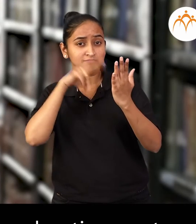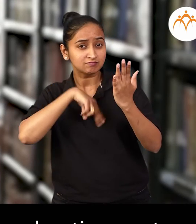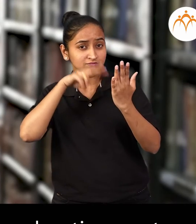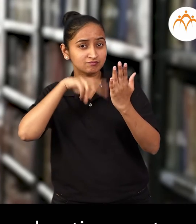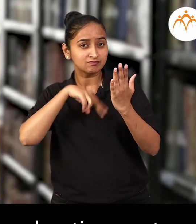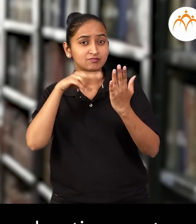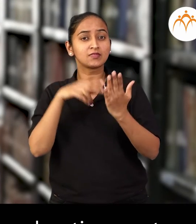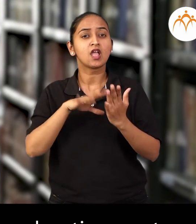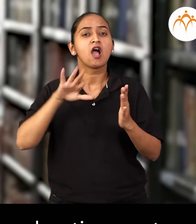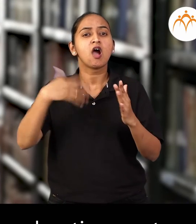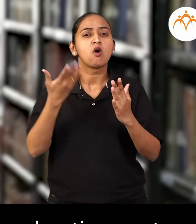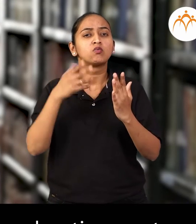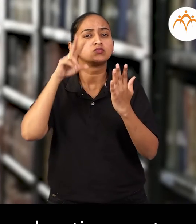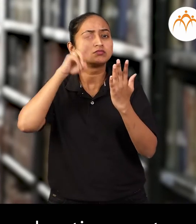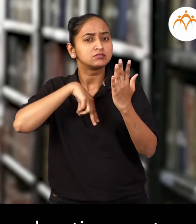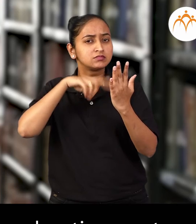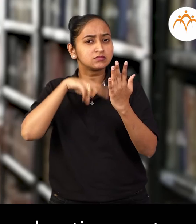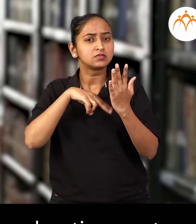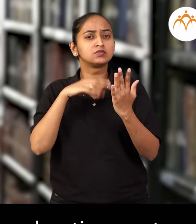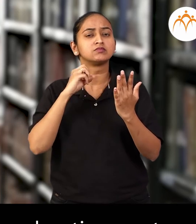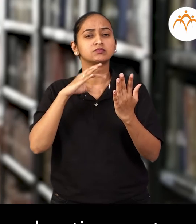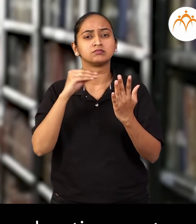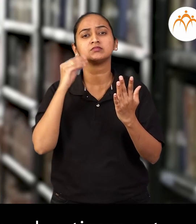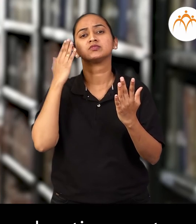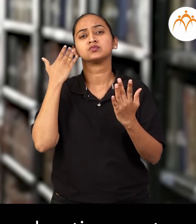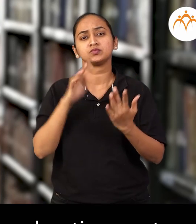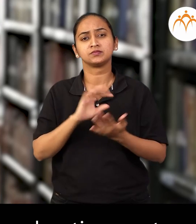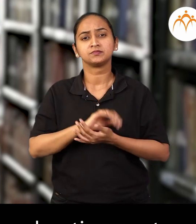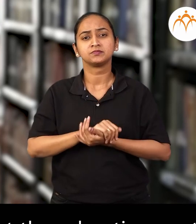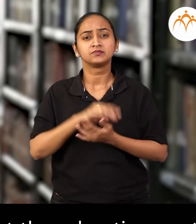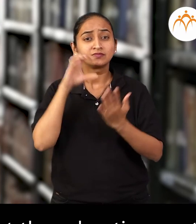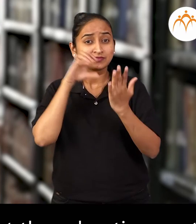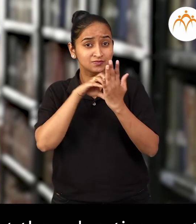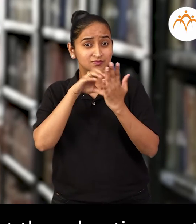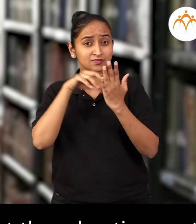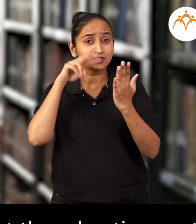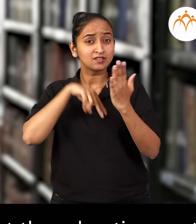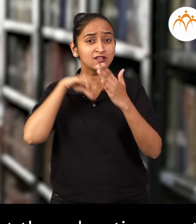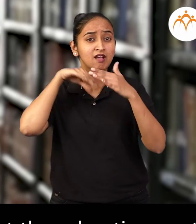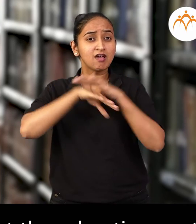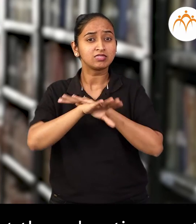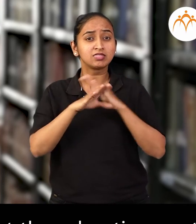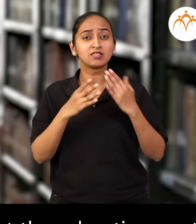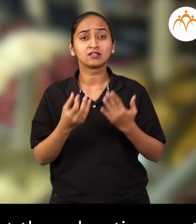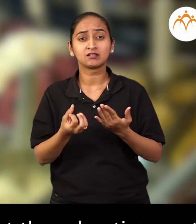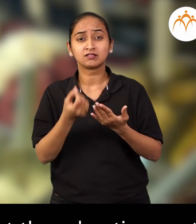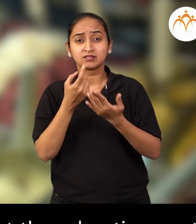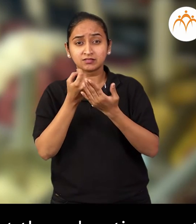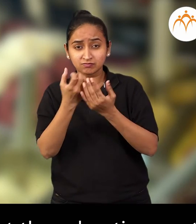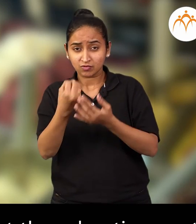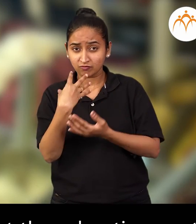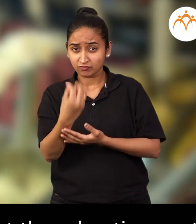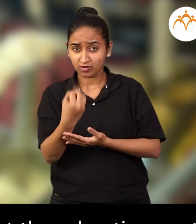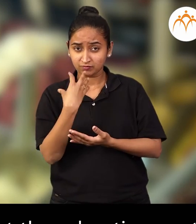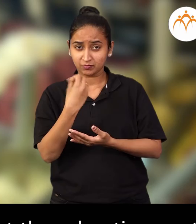to read the advertisement. We learnt how to interpret the